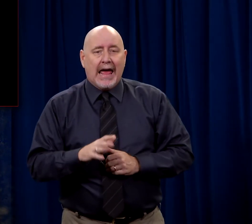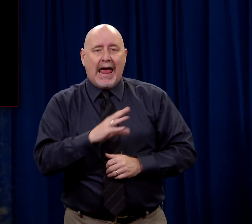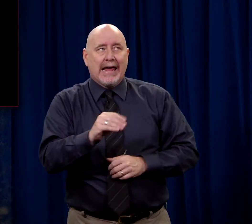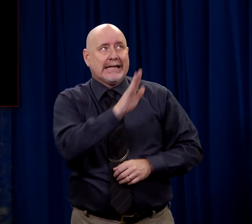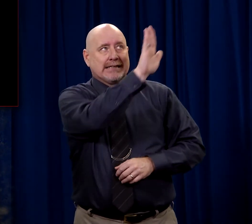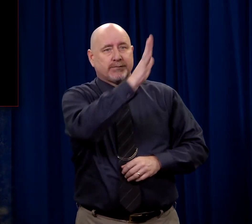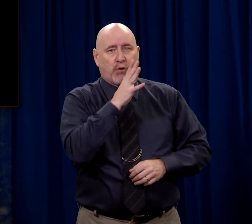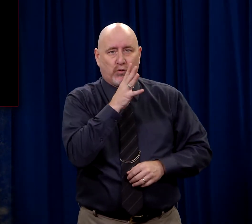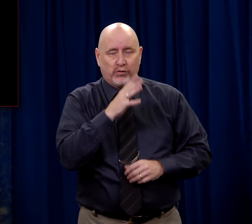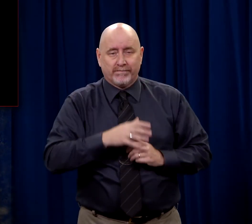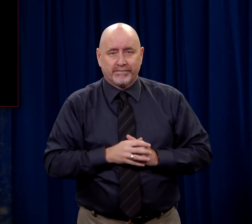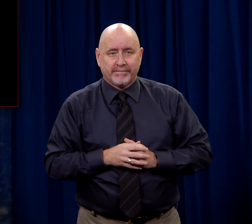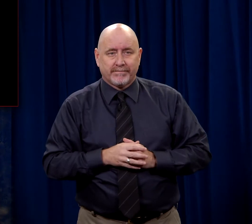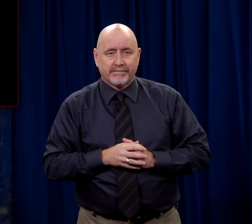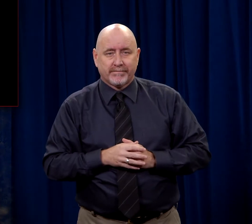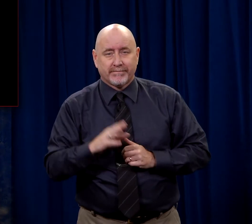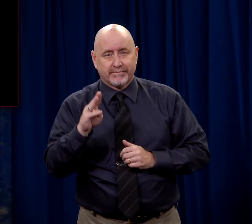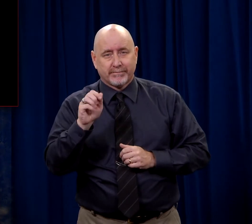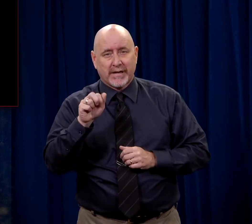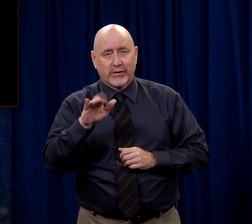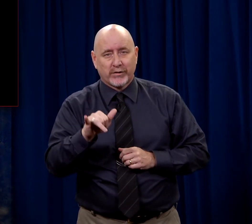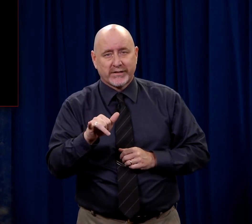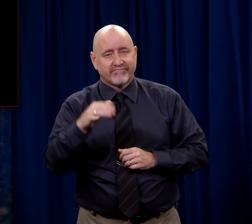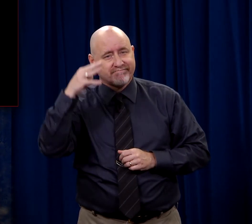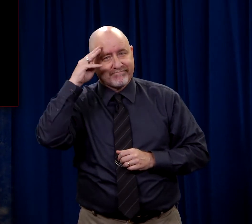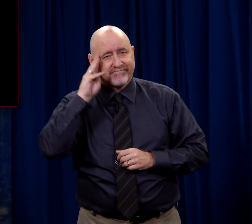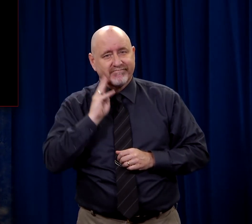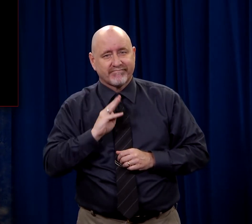And His mother is there. Mary, His mother.